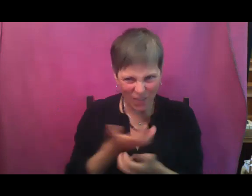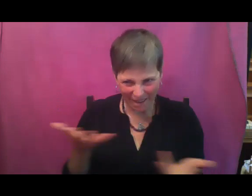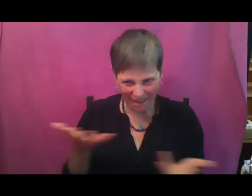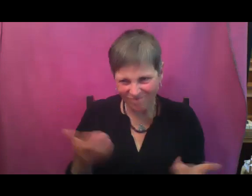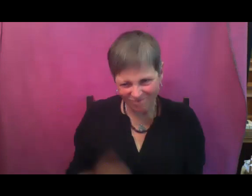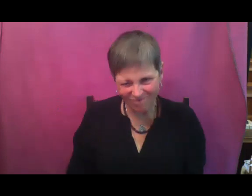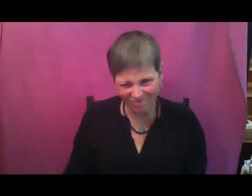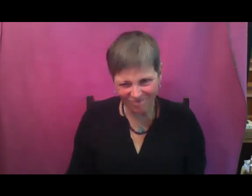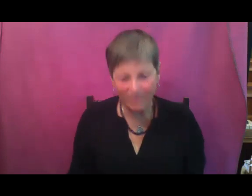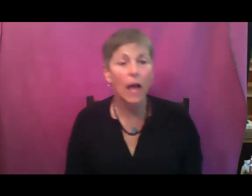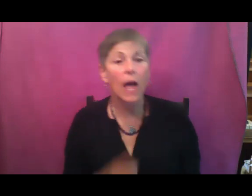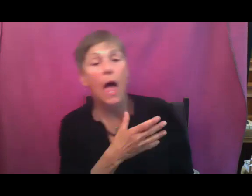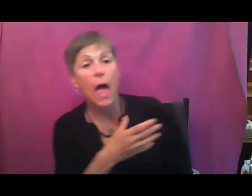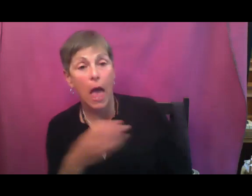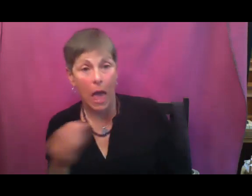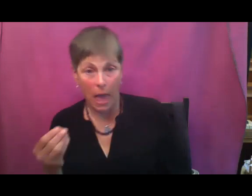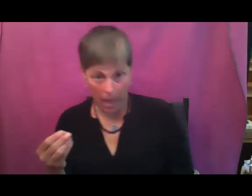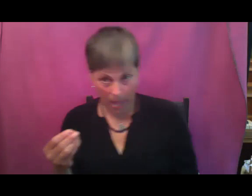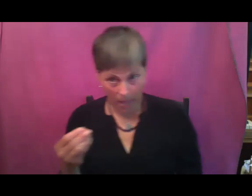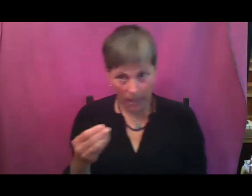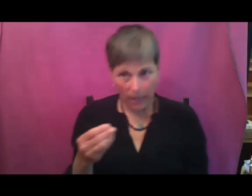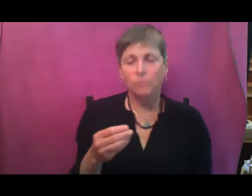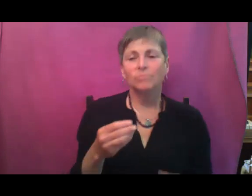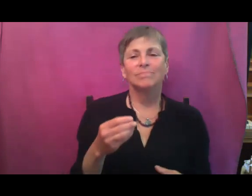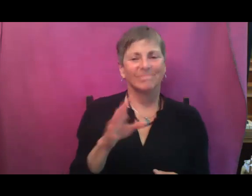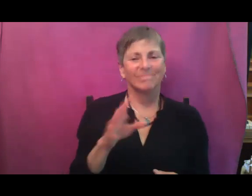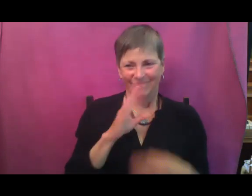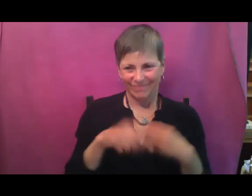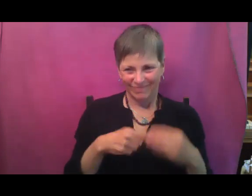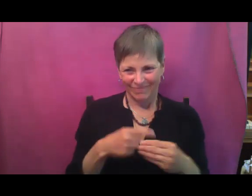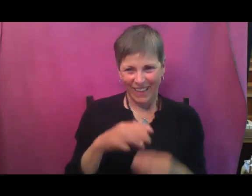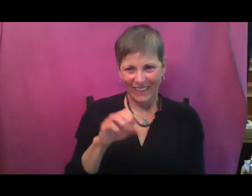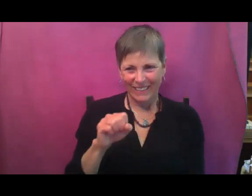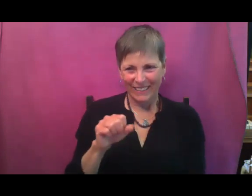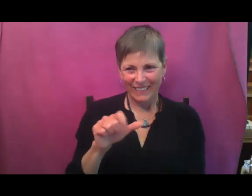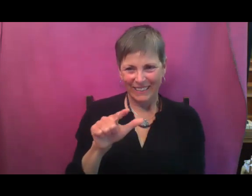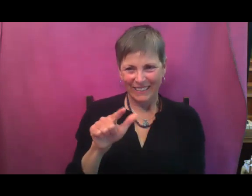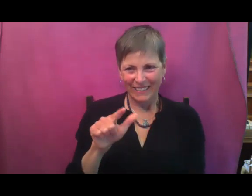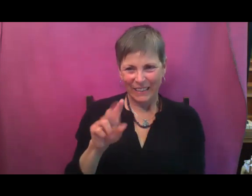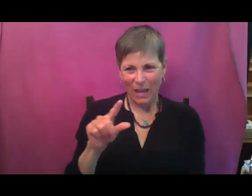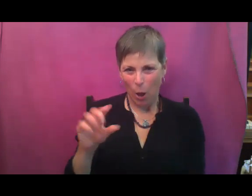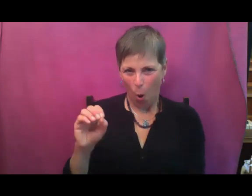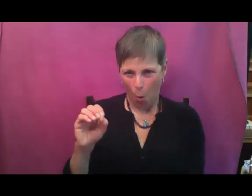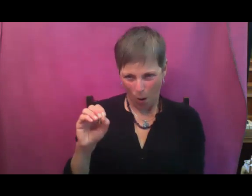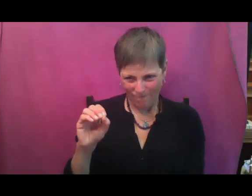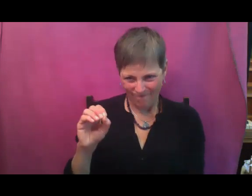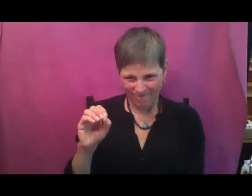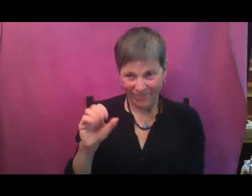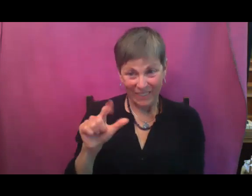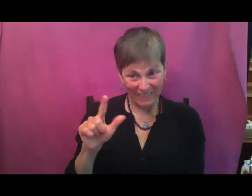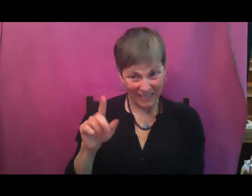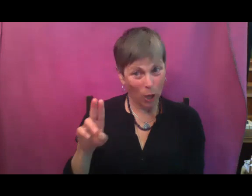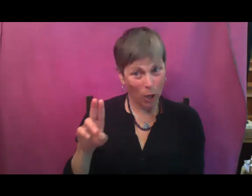this marvelous phenomena of sluggo. And sluggo, you just need two, three